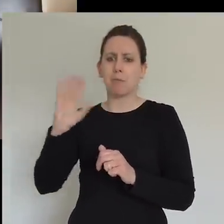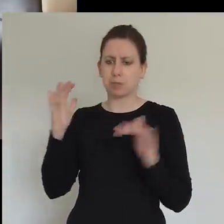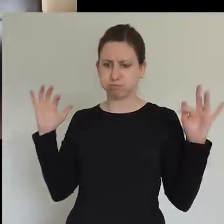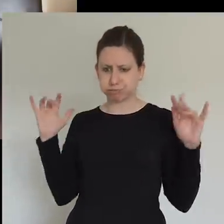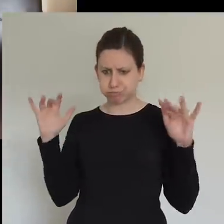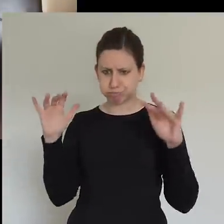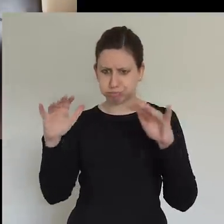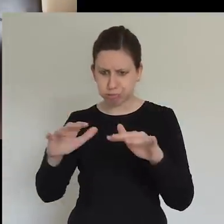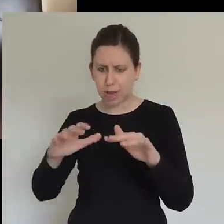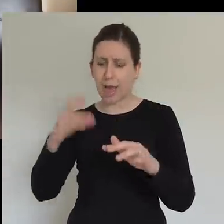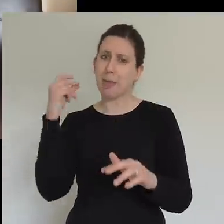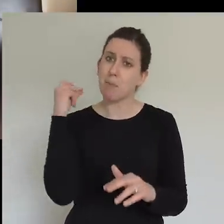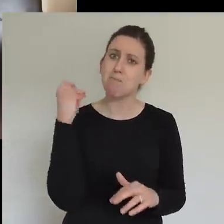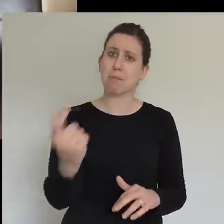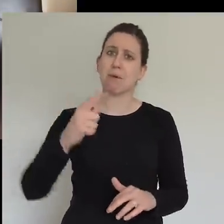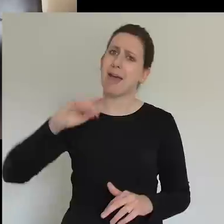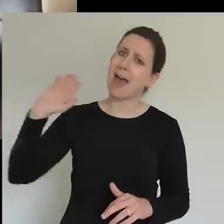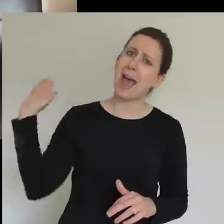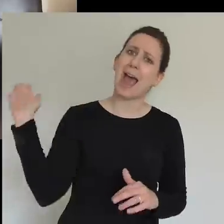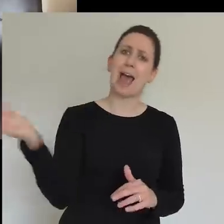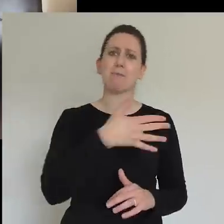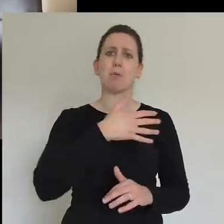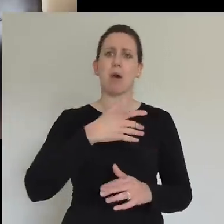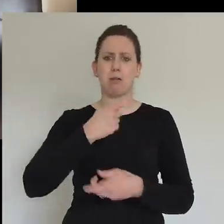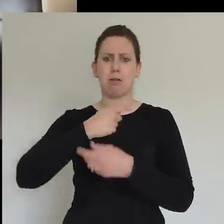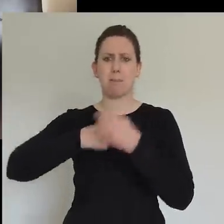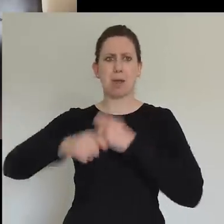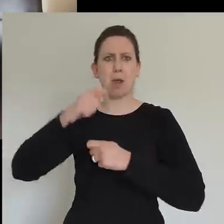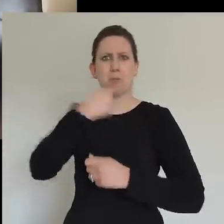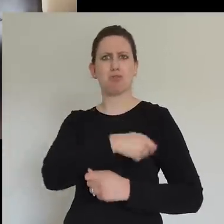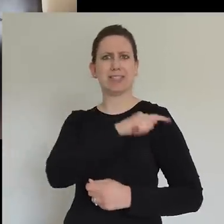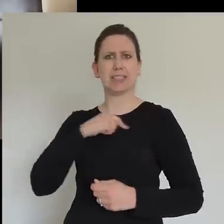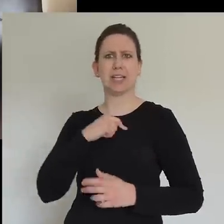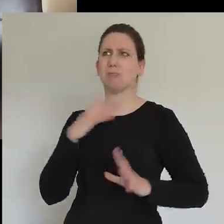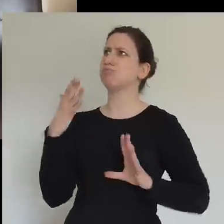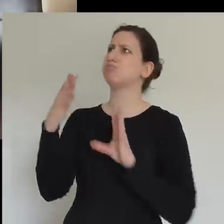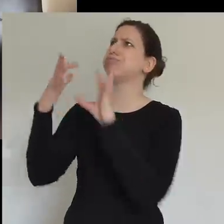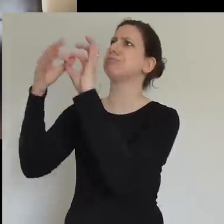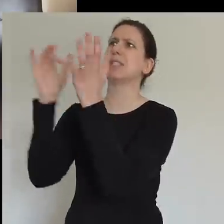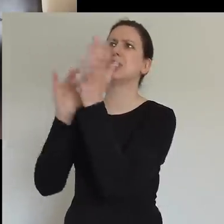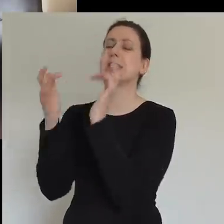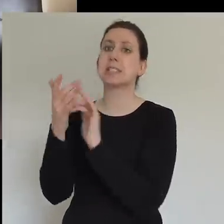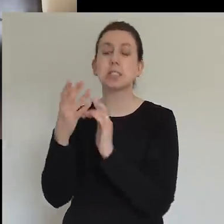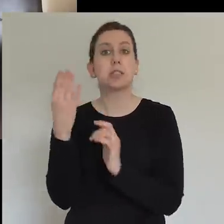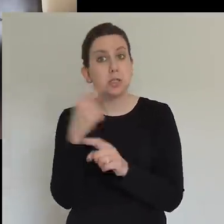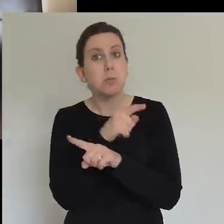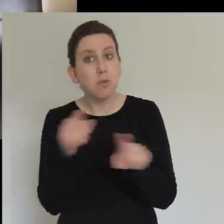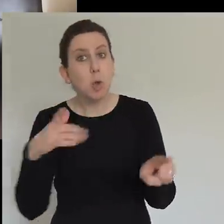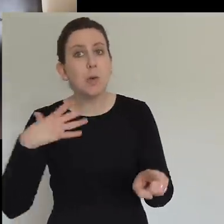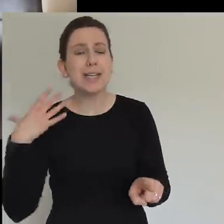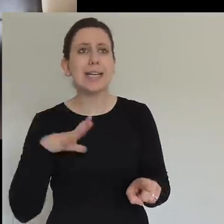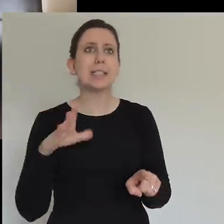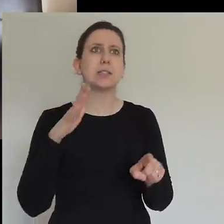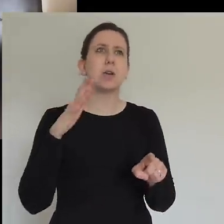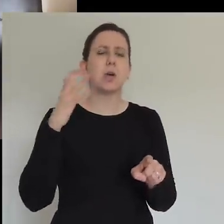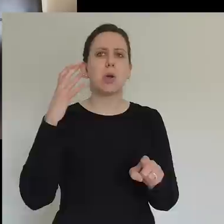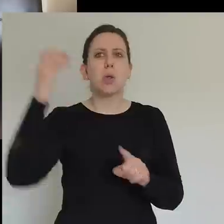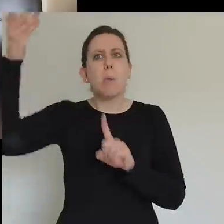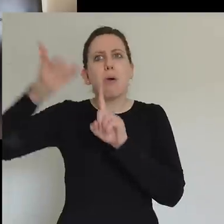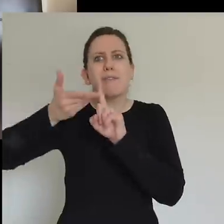your town. You know, some of us need to extend our prophetic imagination for what's possible when the Spirit comes in power, and equips